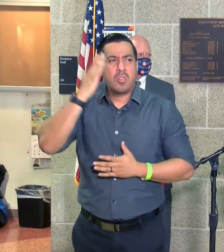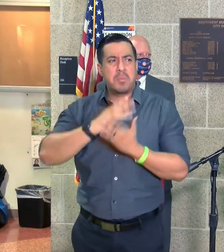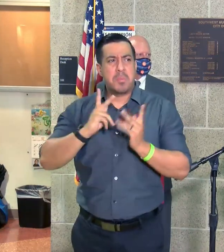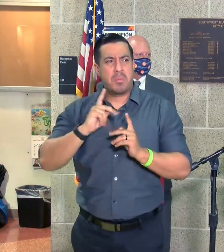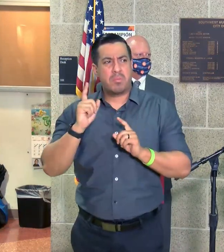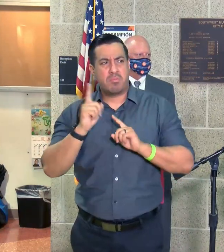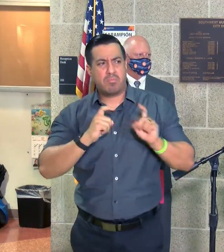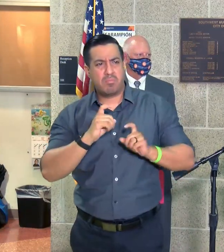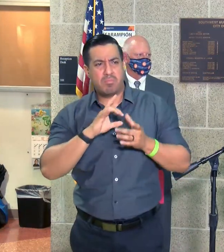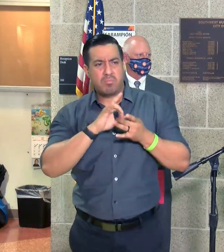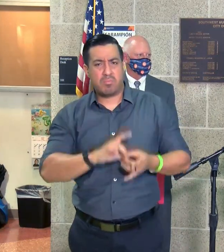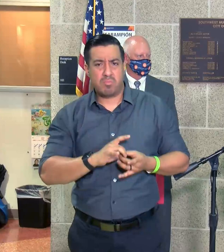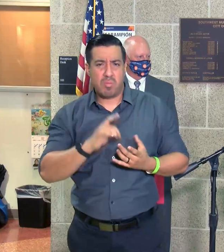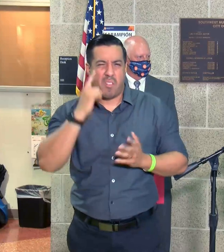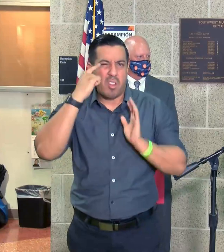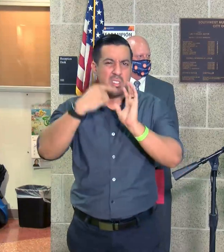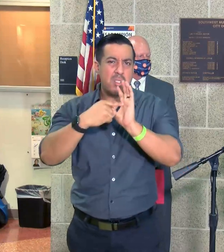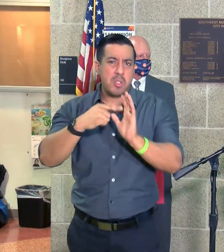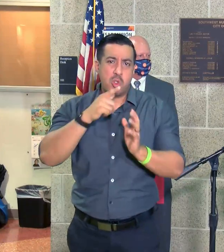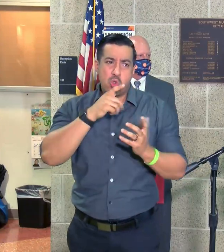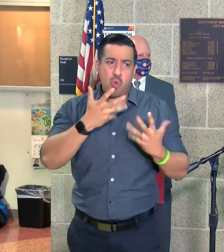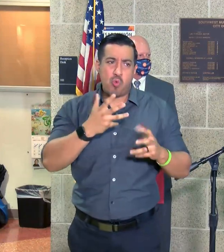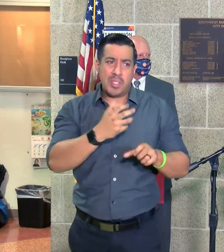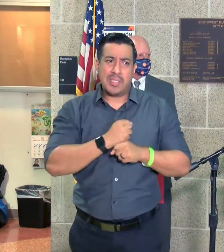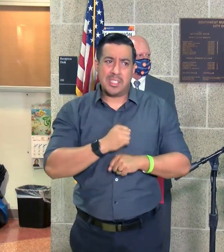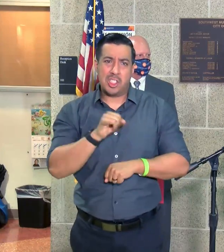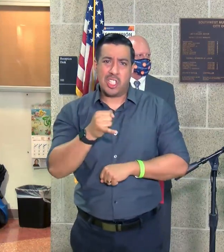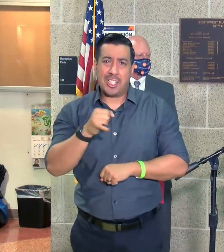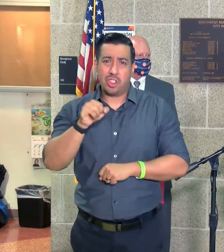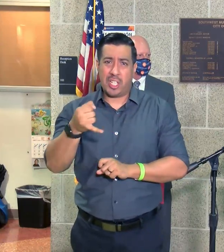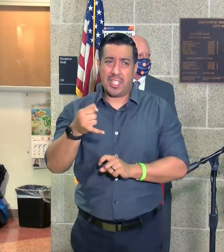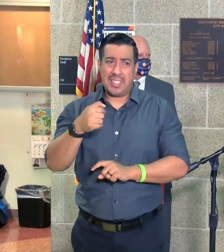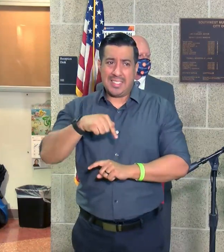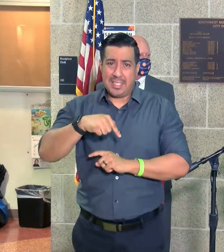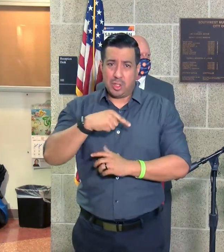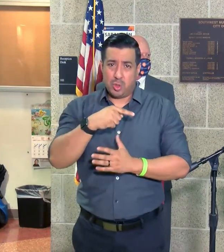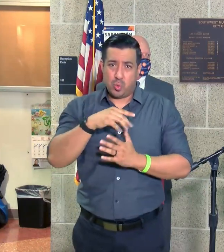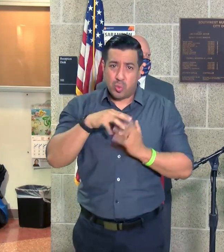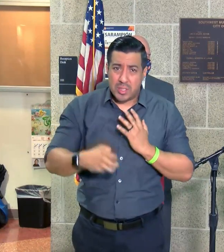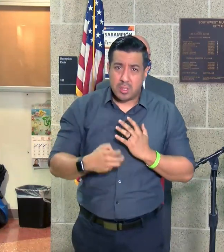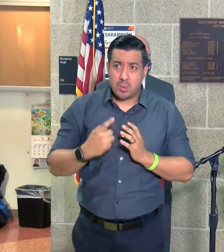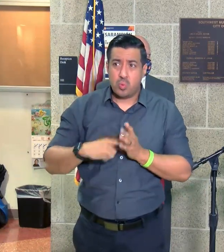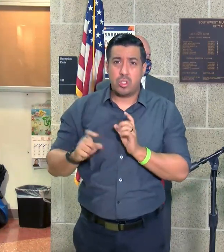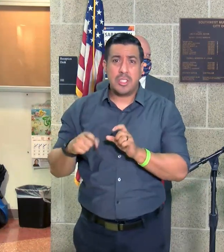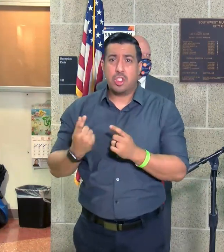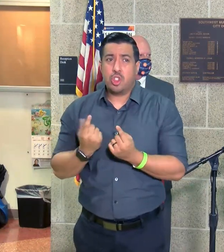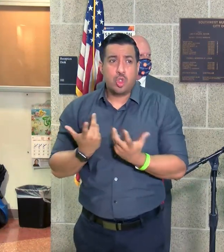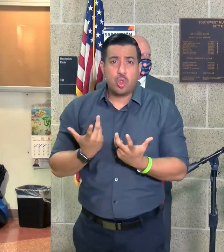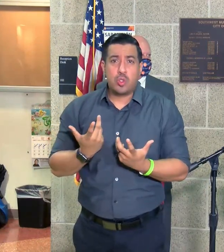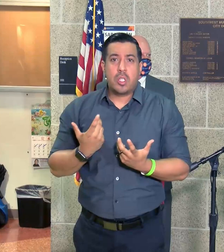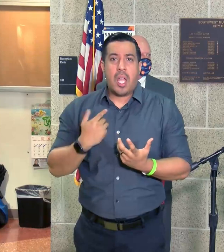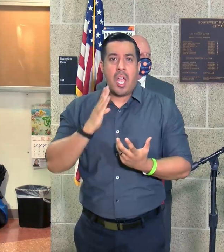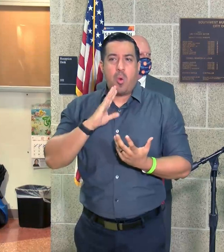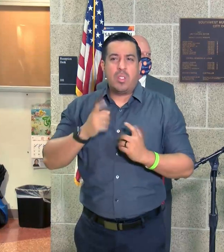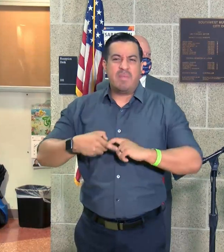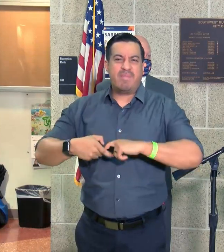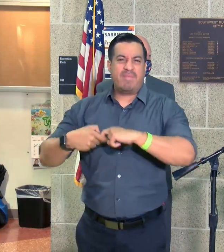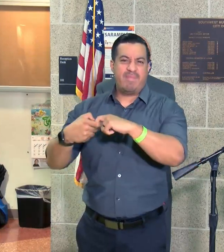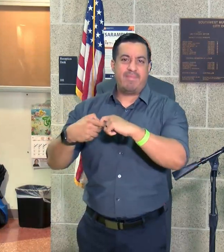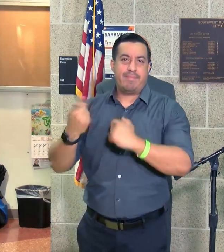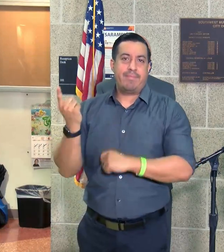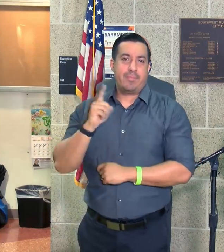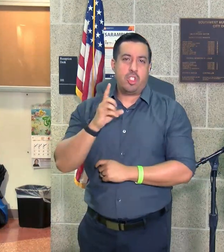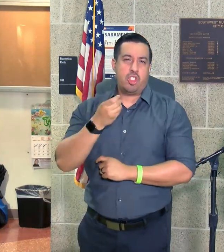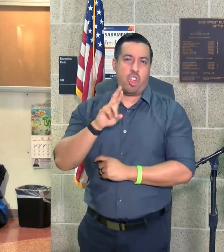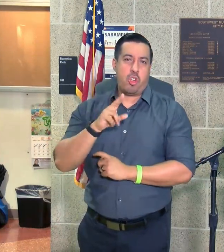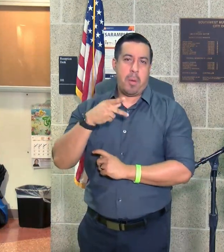as relate to people, for example, who received J&J this weekend. What should they do? What I'm going to yield on that and bring up